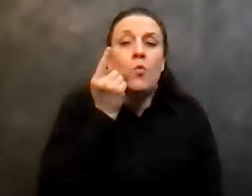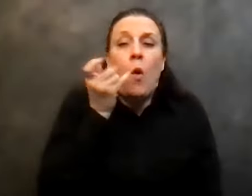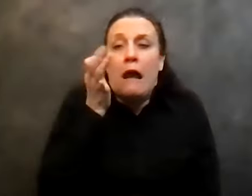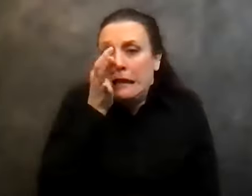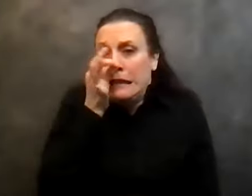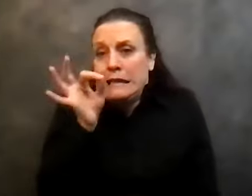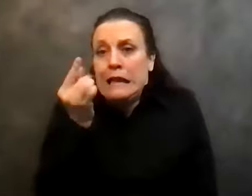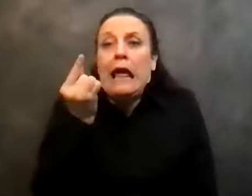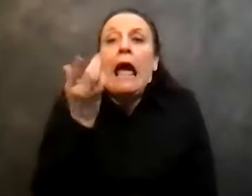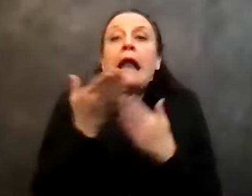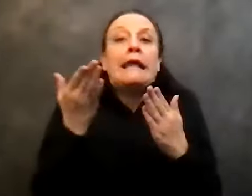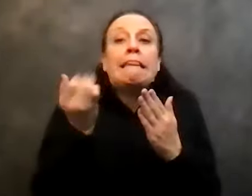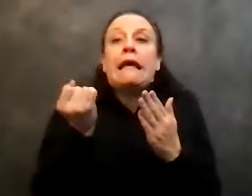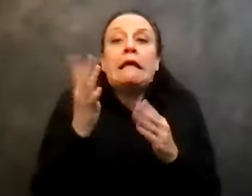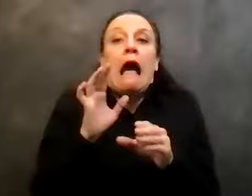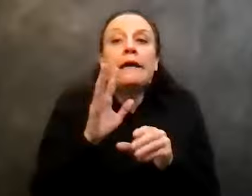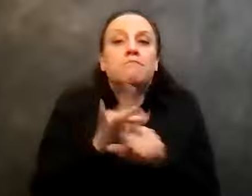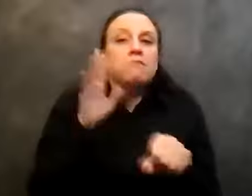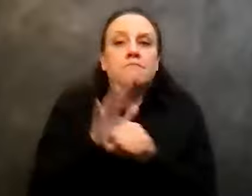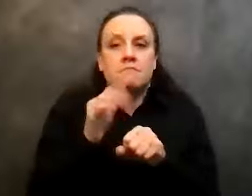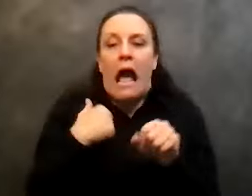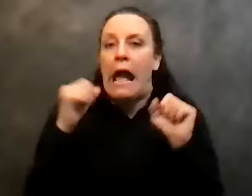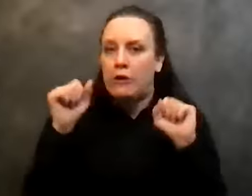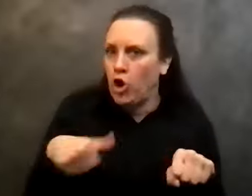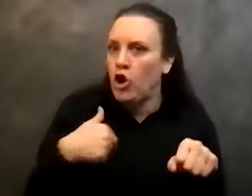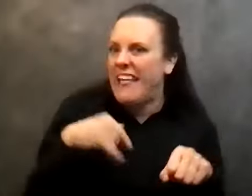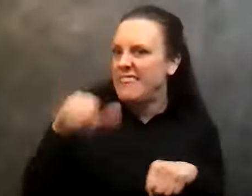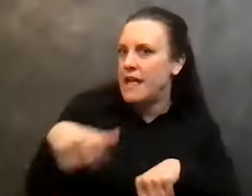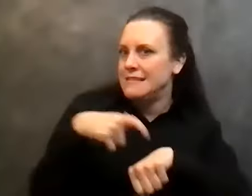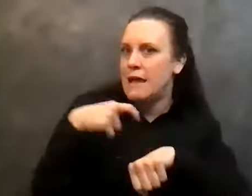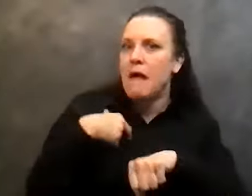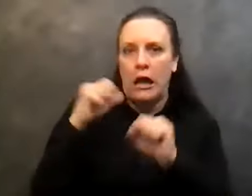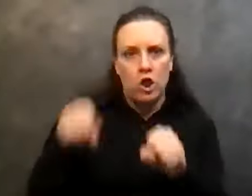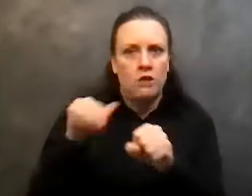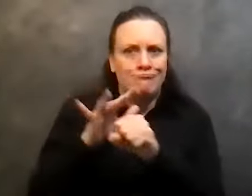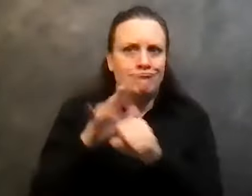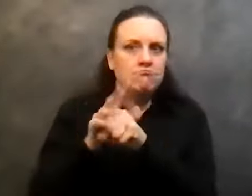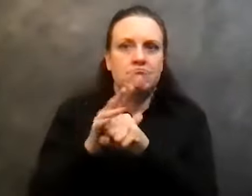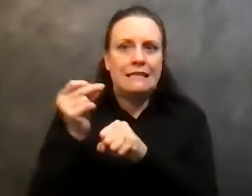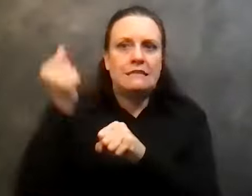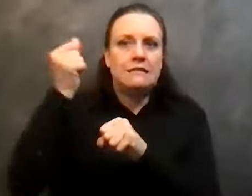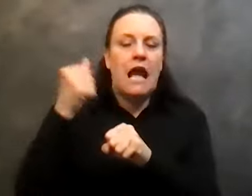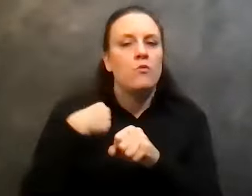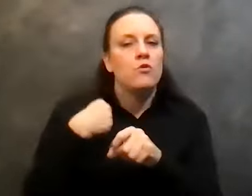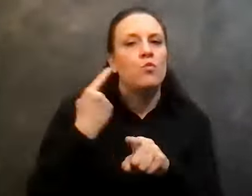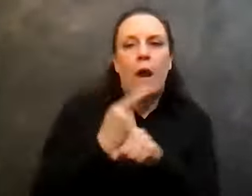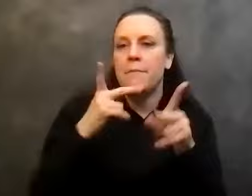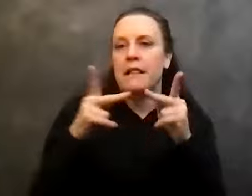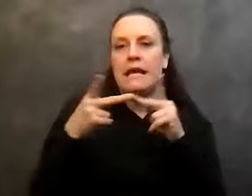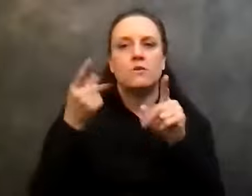Anything could have pushed me over the edge at that period of time. You know, I was in the right place at the right time with the right sponsor, but